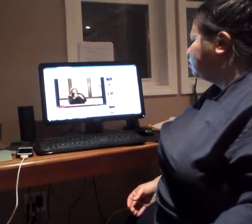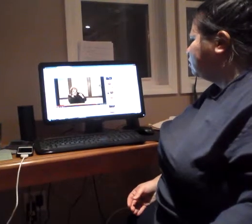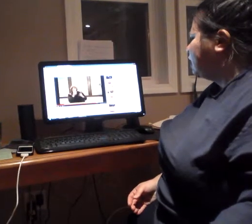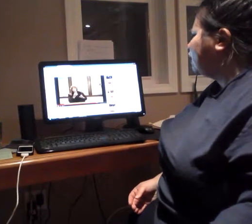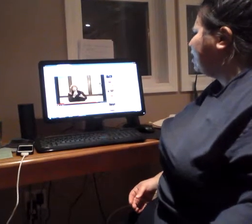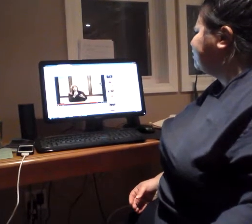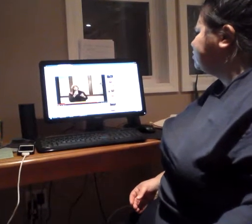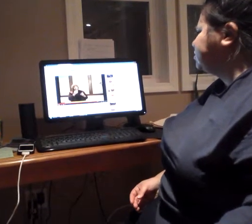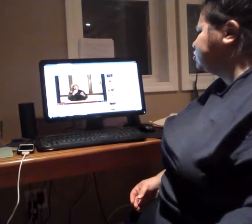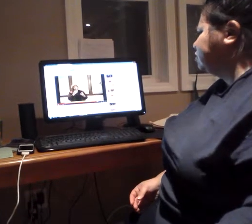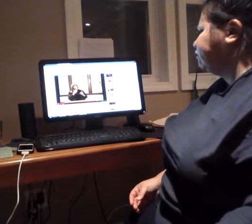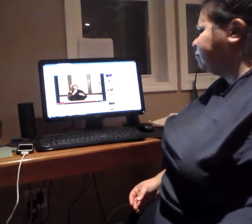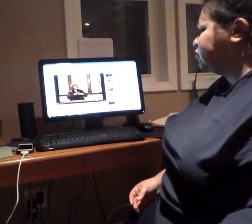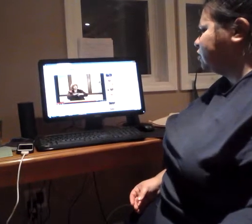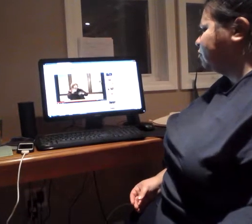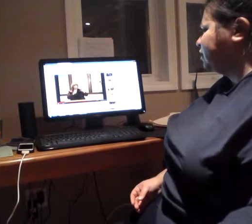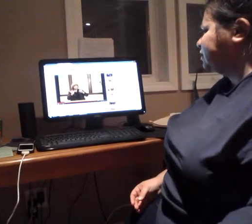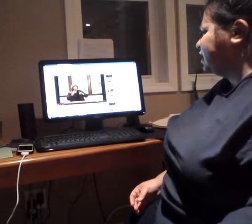I have some additional information I would like to add